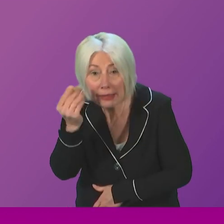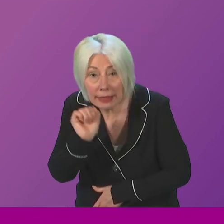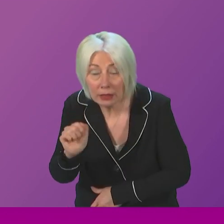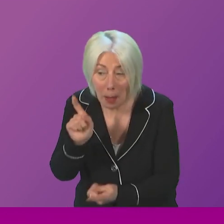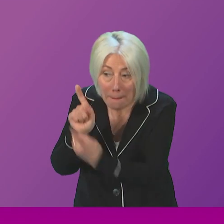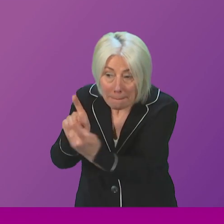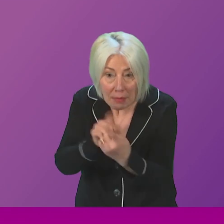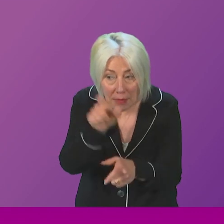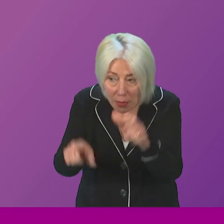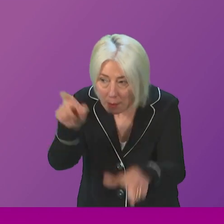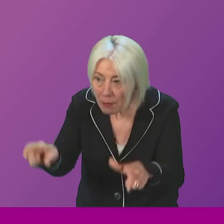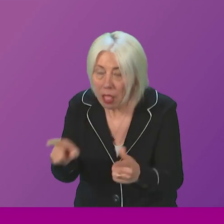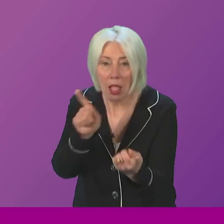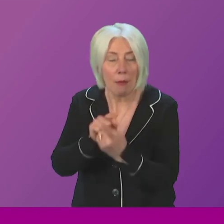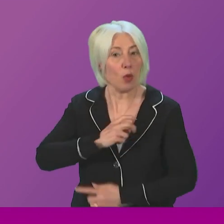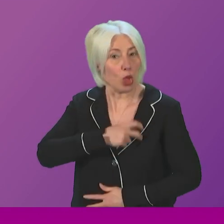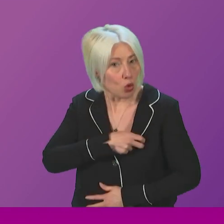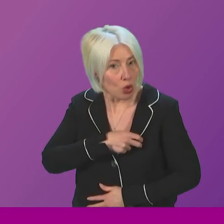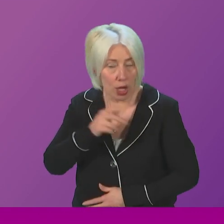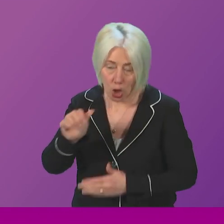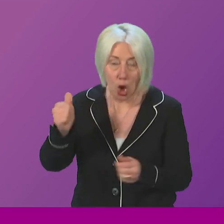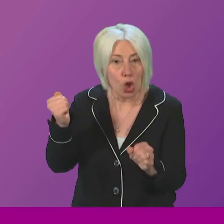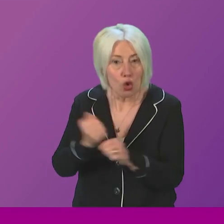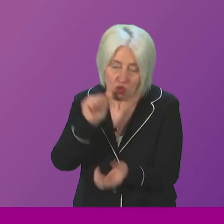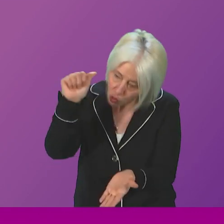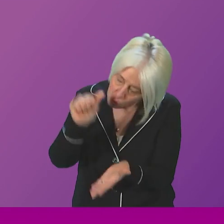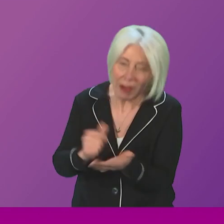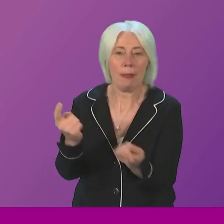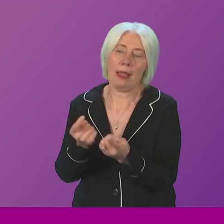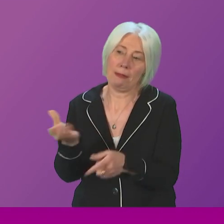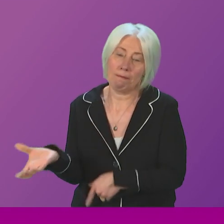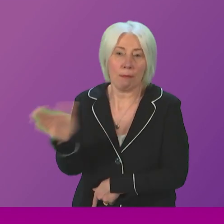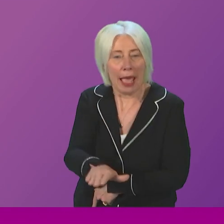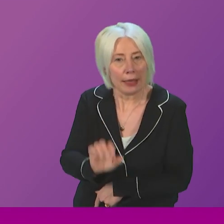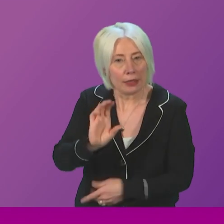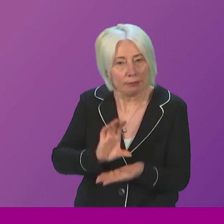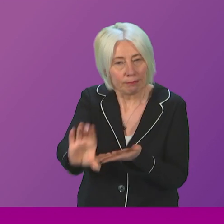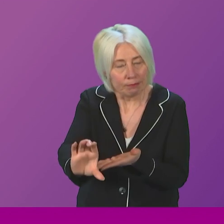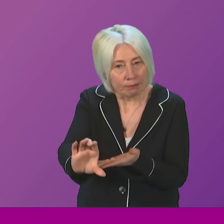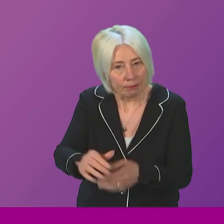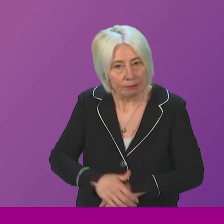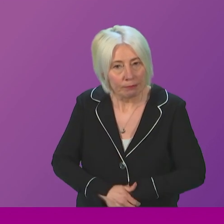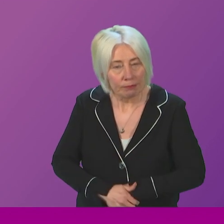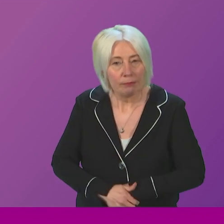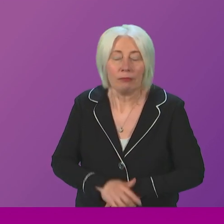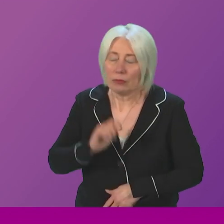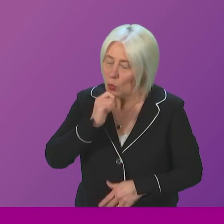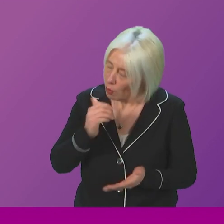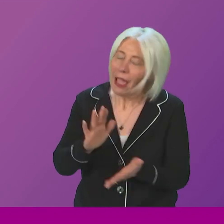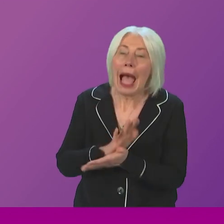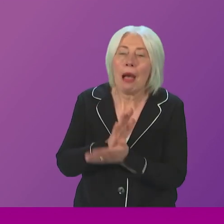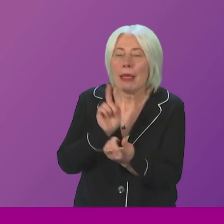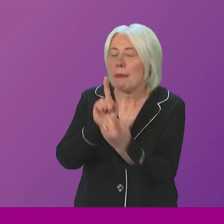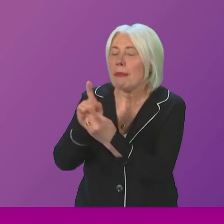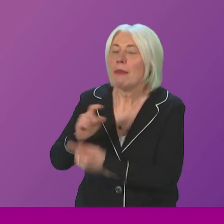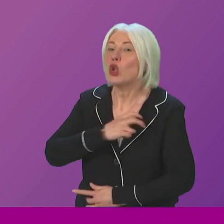and our unions and do the right thing? First Minister. Of course, we will be happy to meet with trade